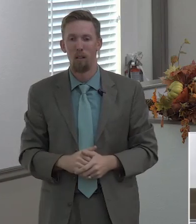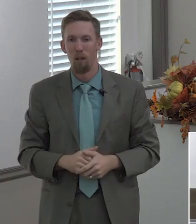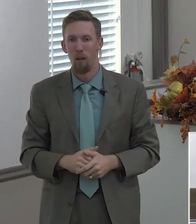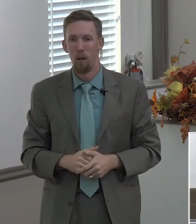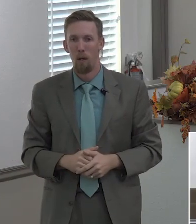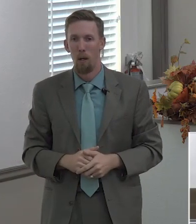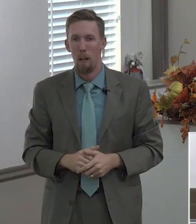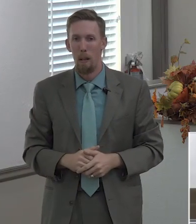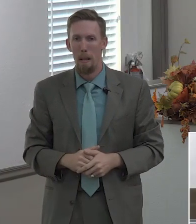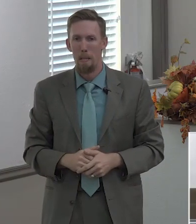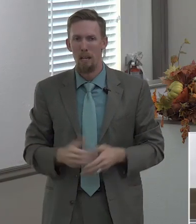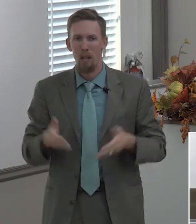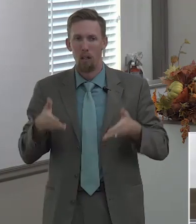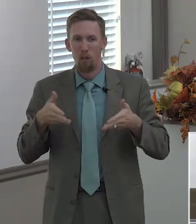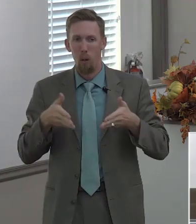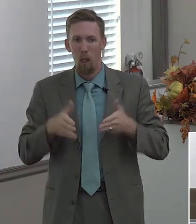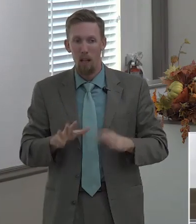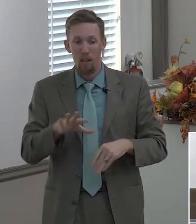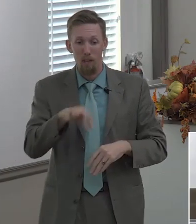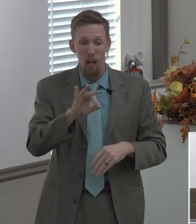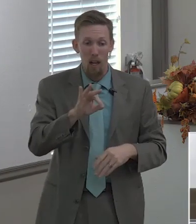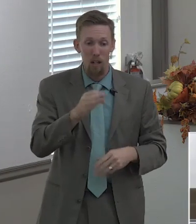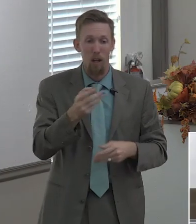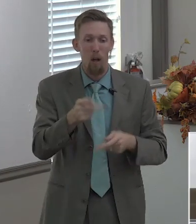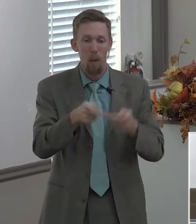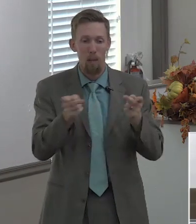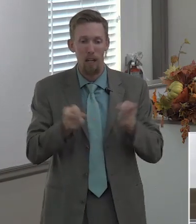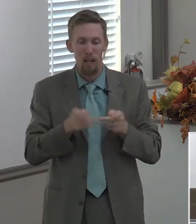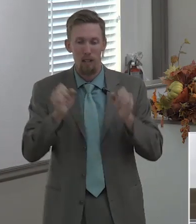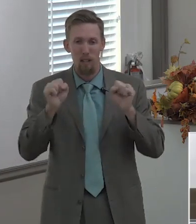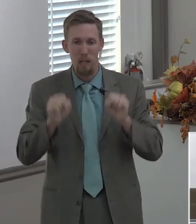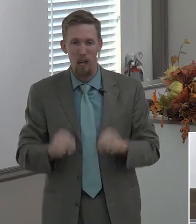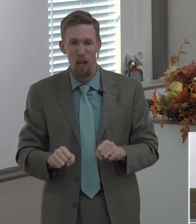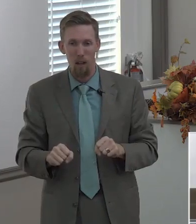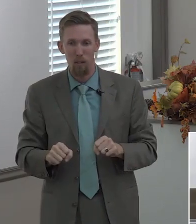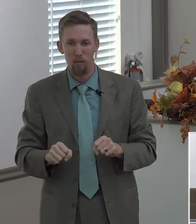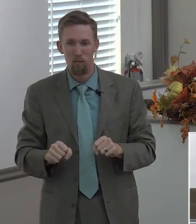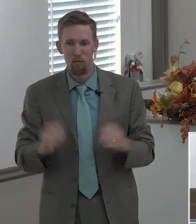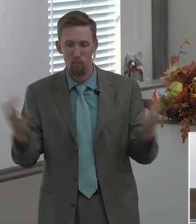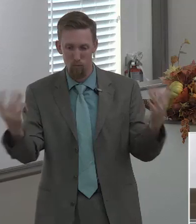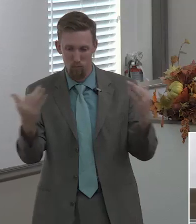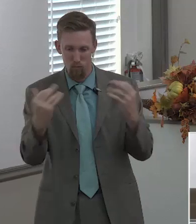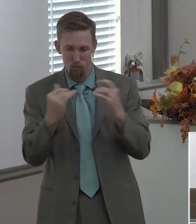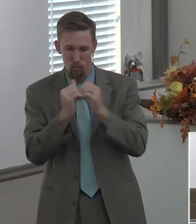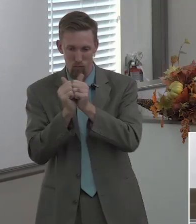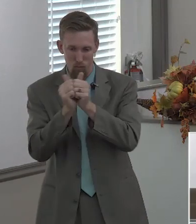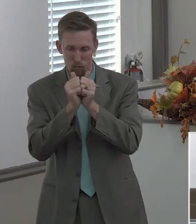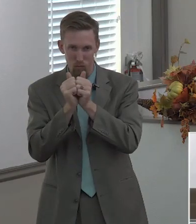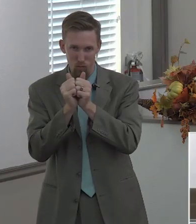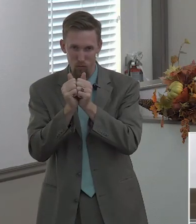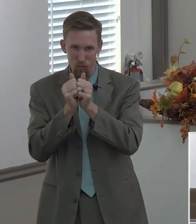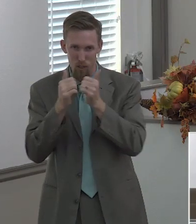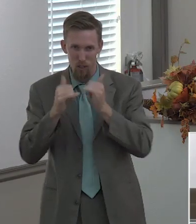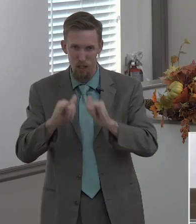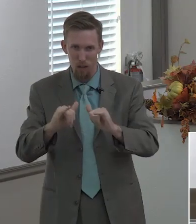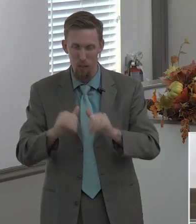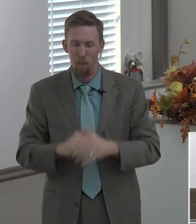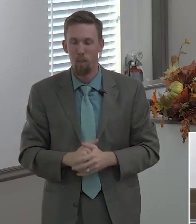let's let's get a place where we can assemble together church and own for something